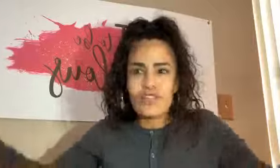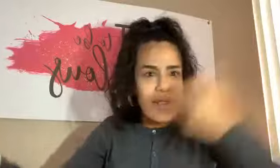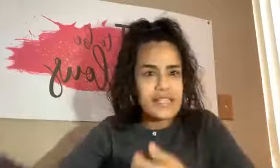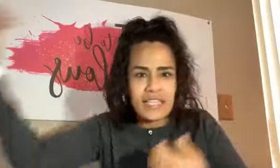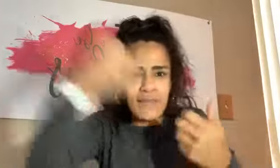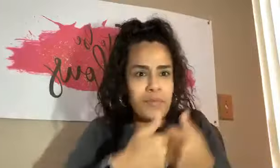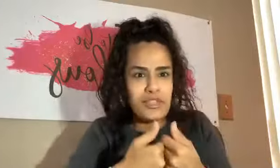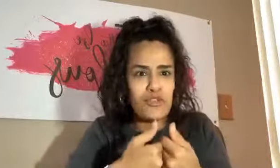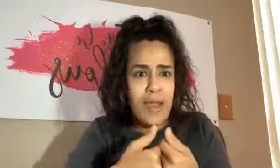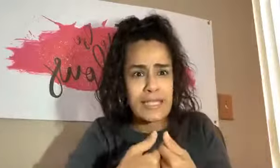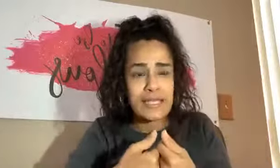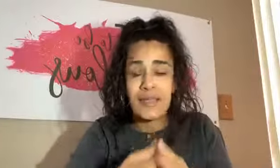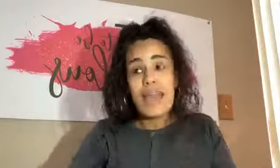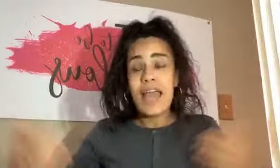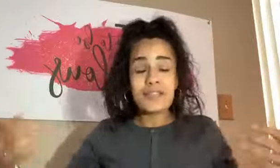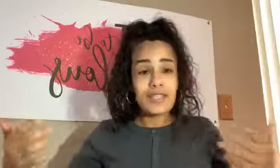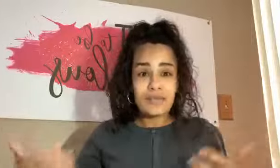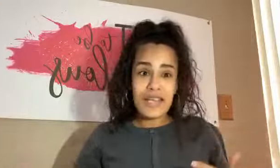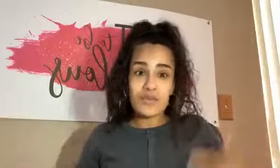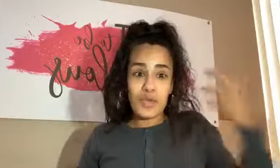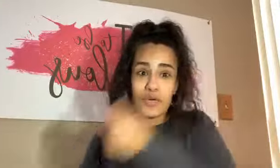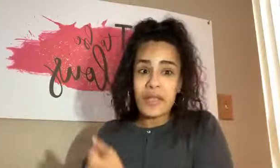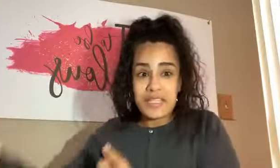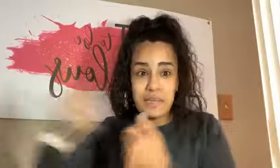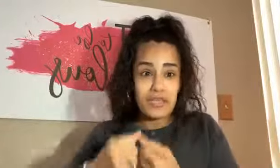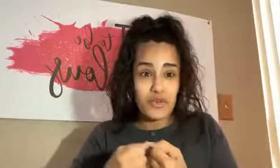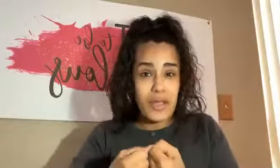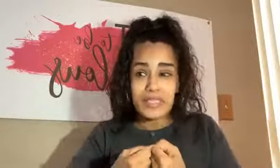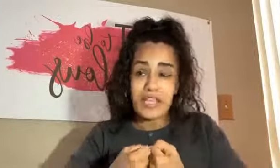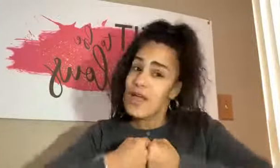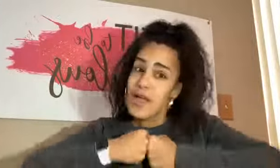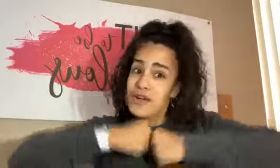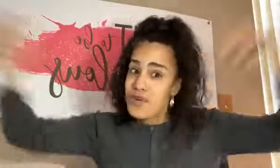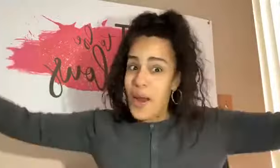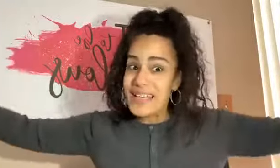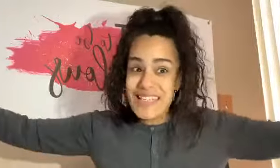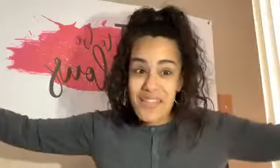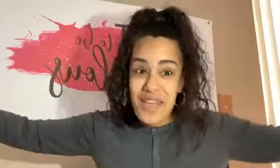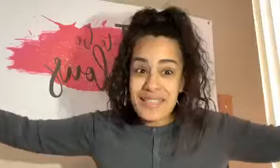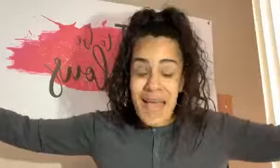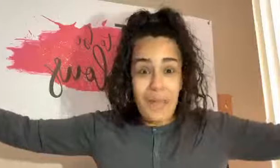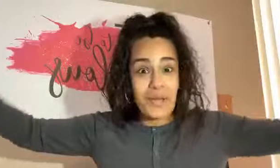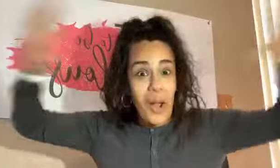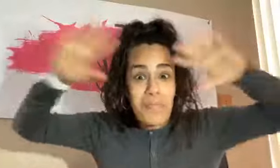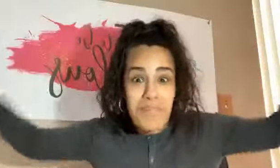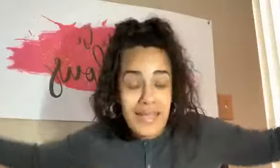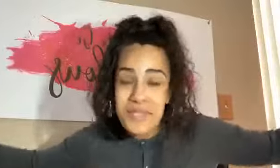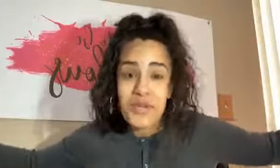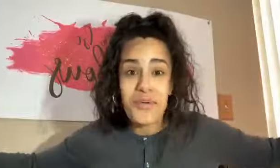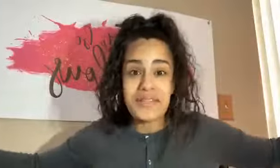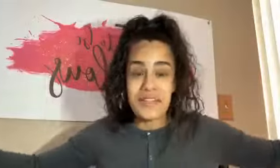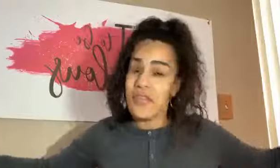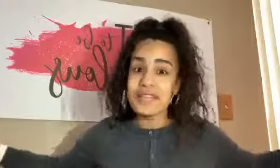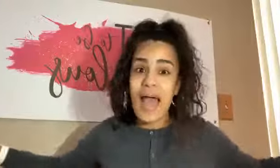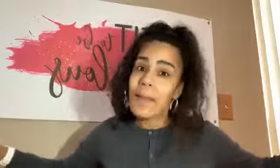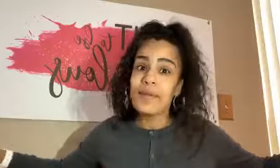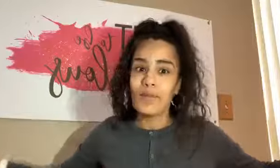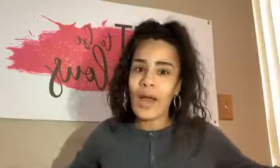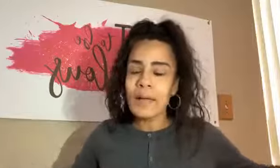crazy never meets crazy. And sometimes when crazy meets crazy, crazy things happen. Amazing. Crazy things happen, right?